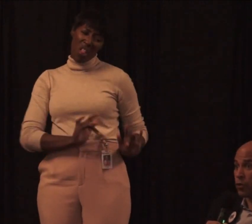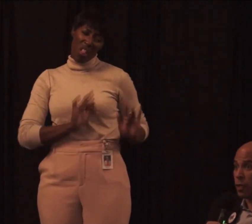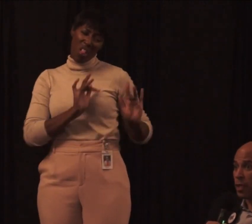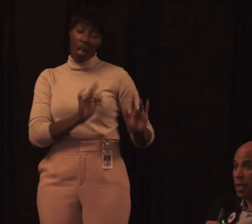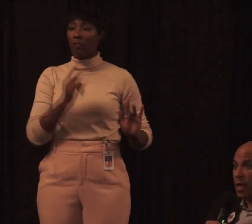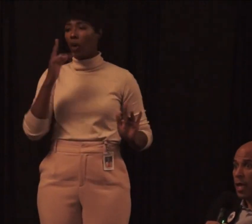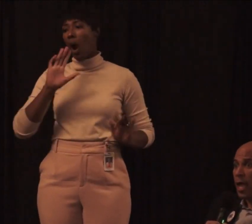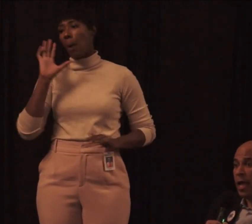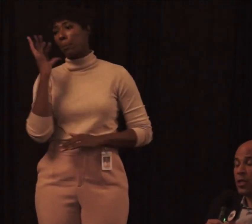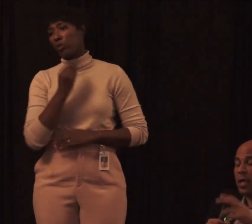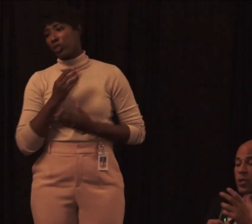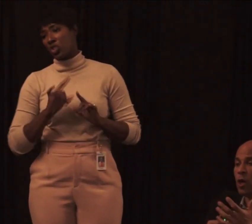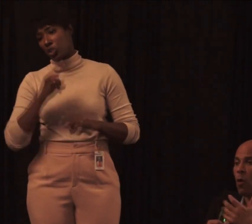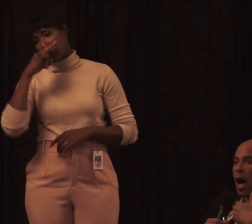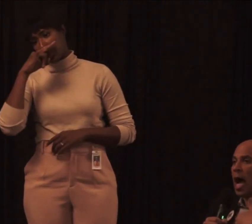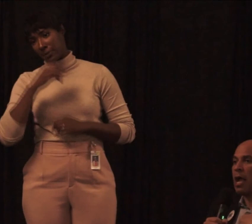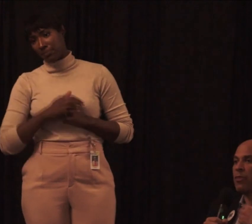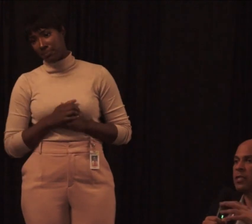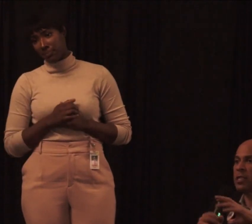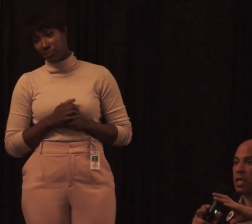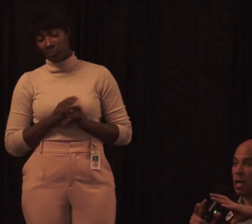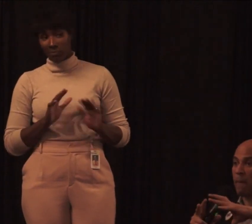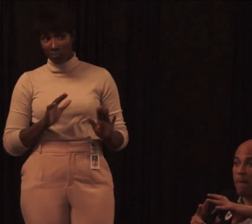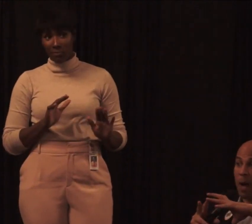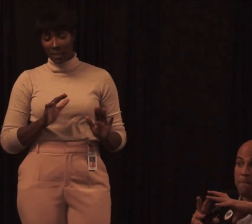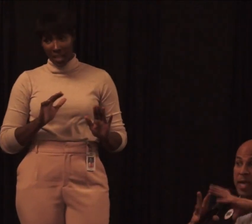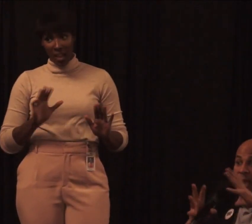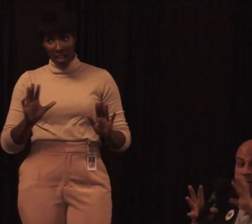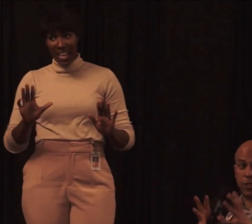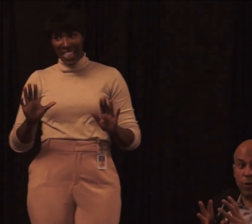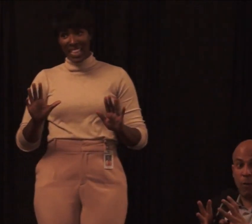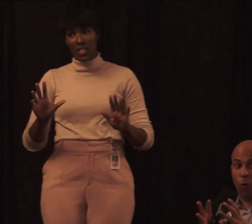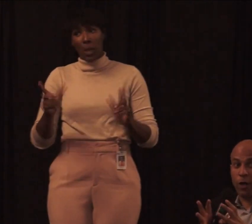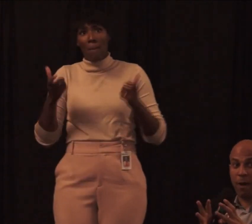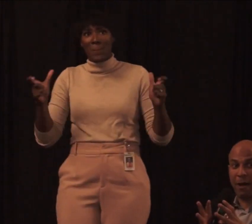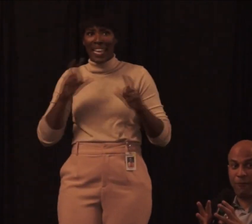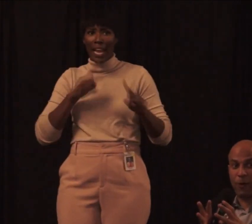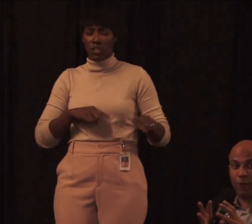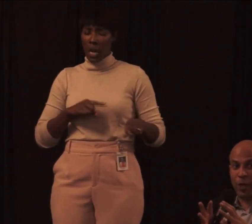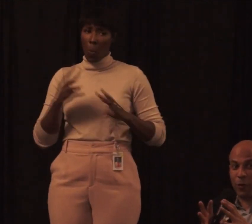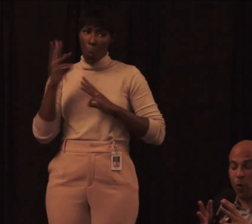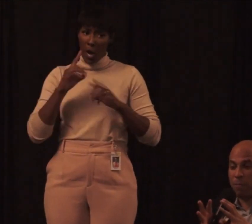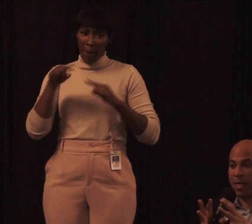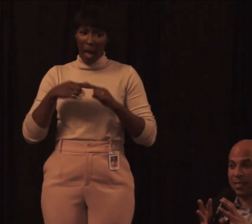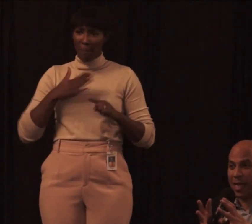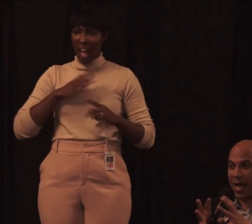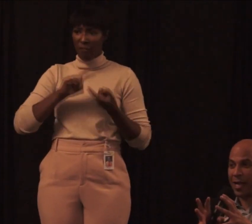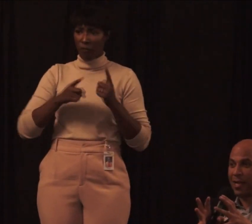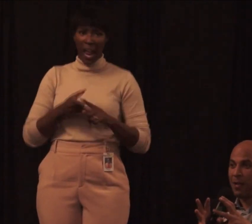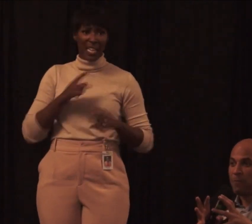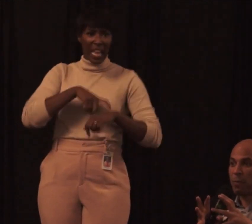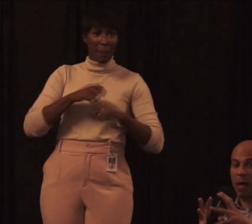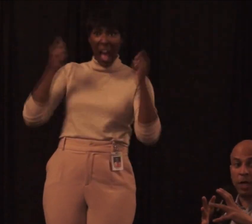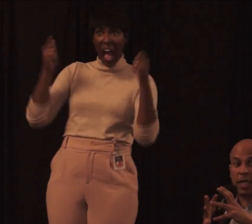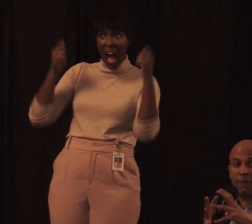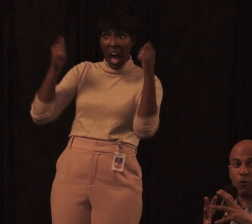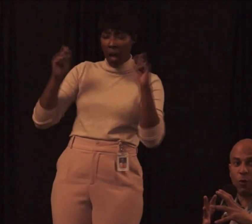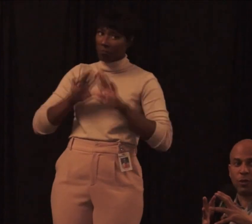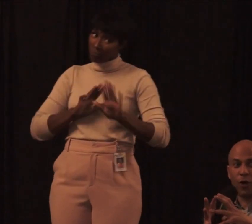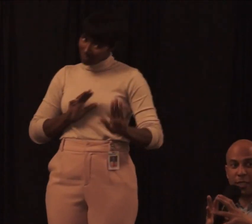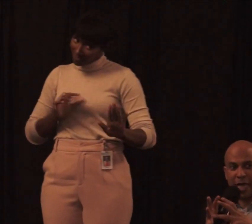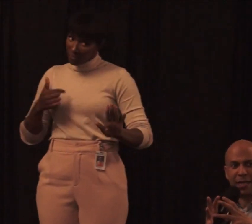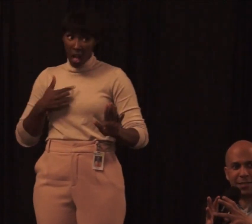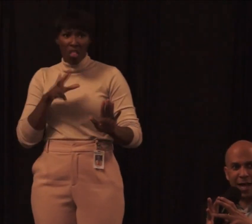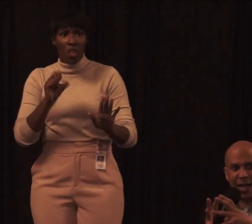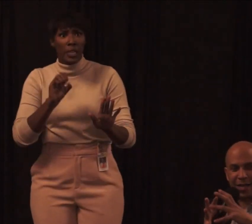beautiful children. And so this is a big answer, and I'm worried about my friend over there with a one-minute sign, but I'm going to give